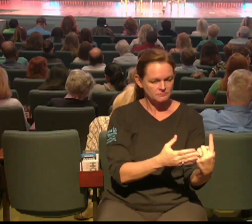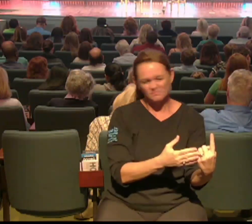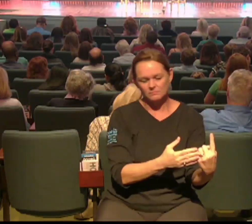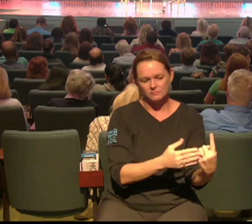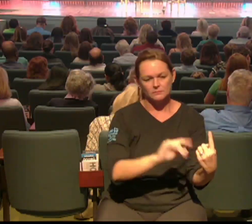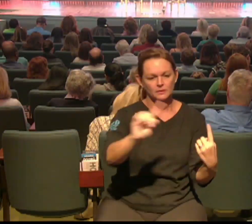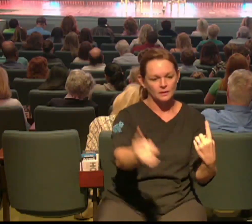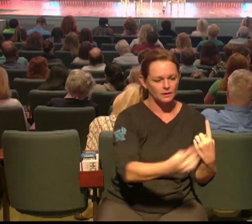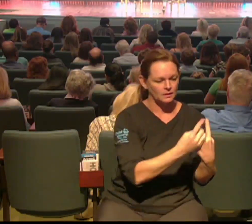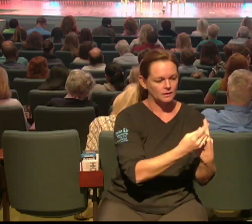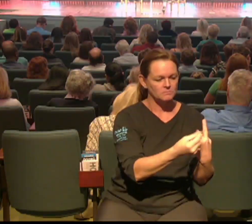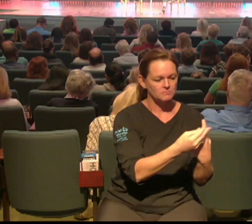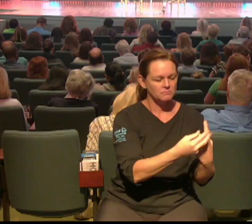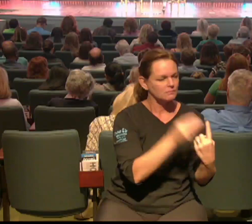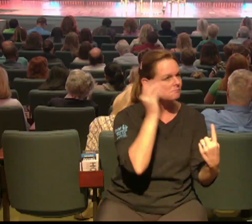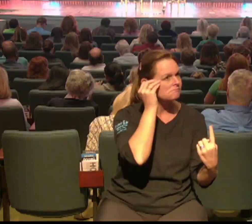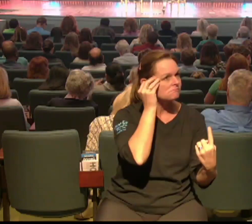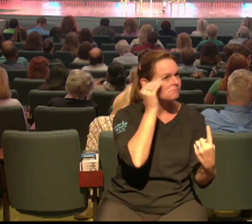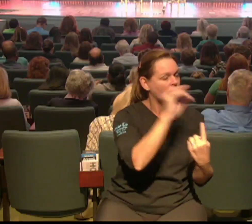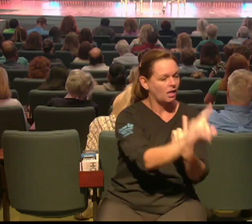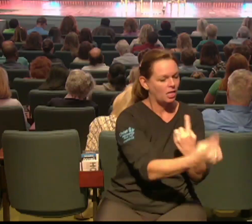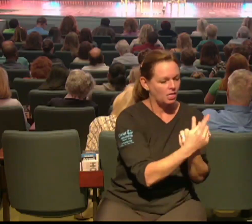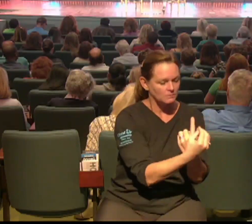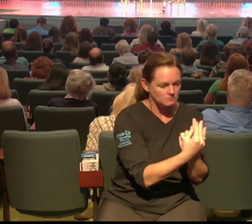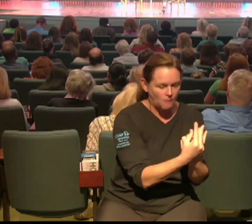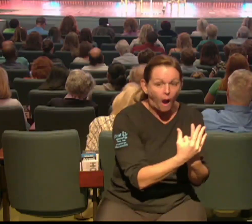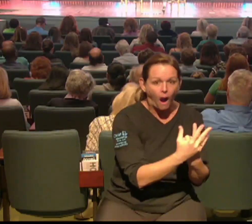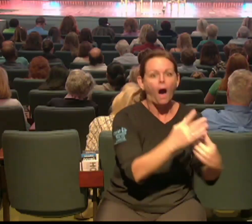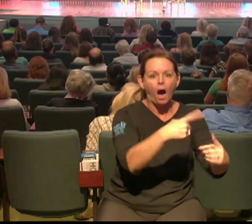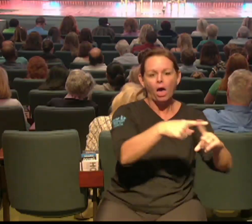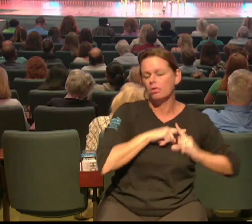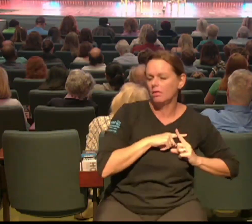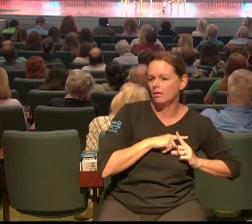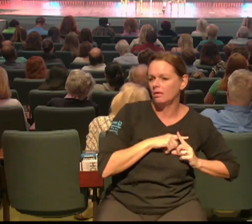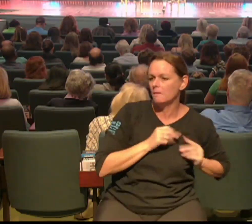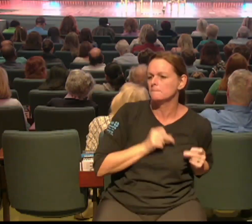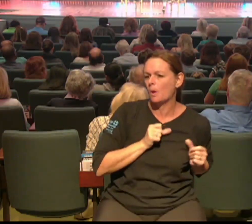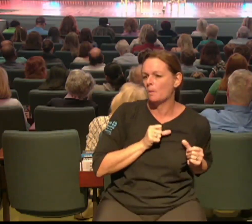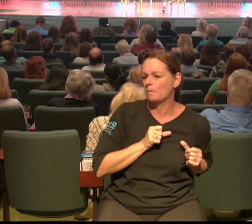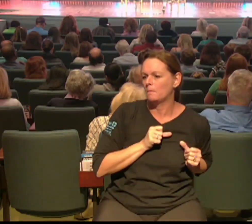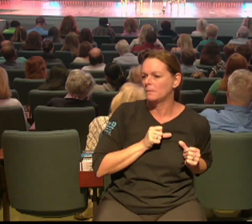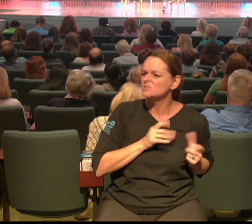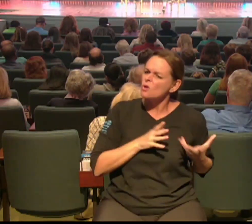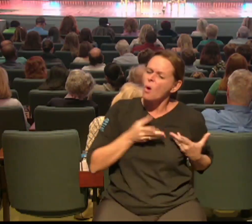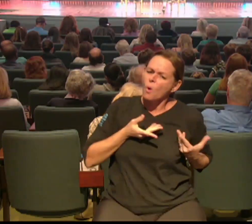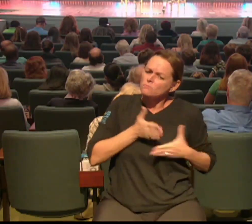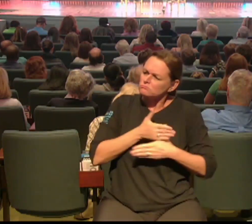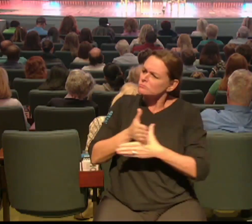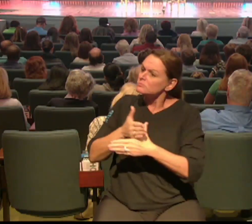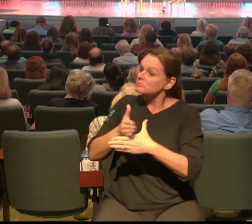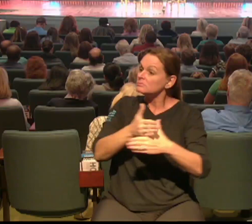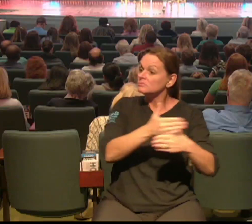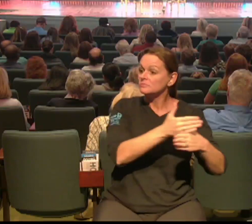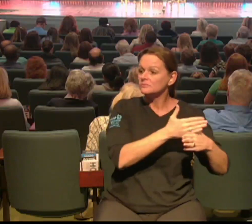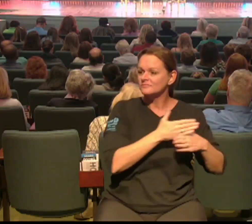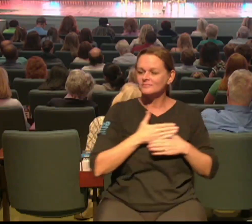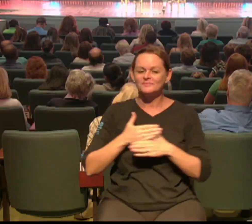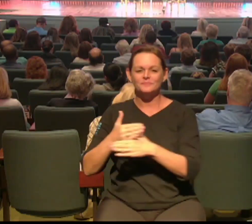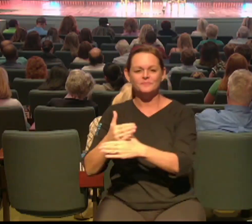story this week these next weeks the third thing that sometimes gets us hung up because we're afraid is that we're just afraid of looking weird